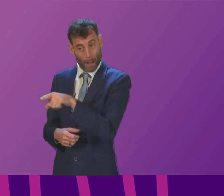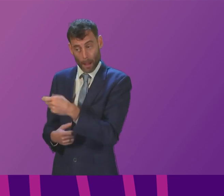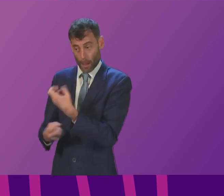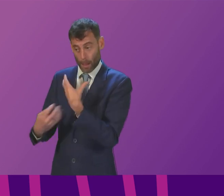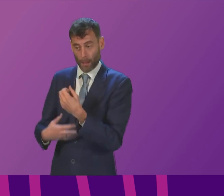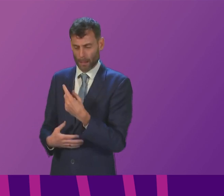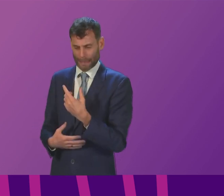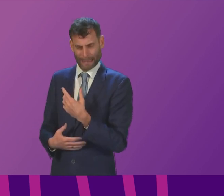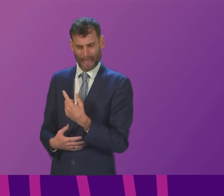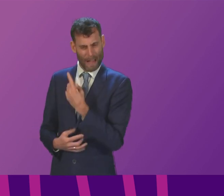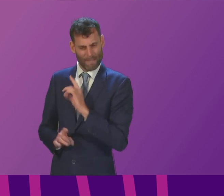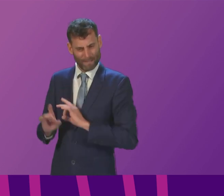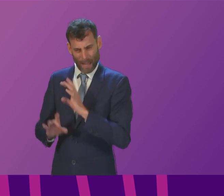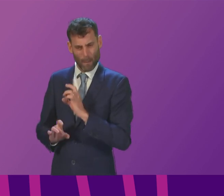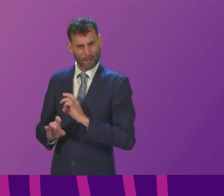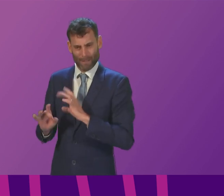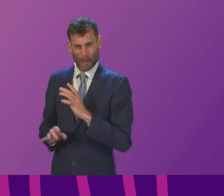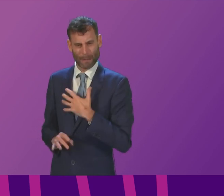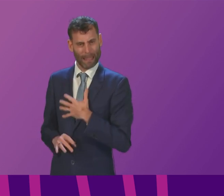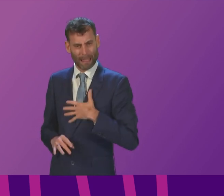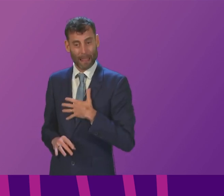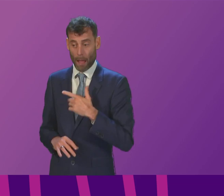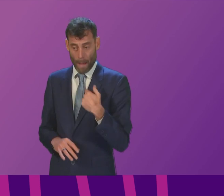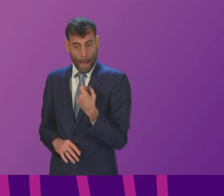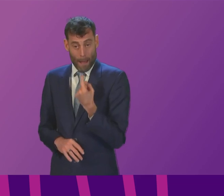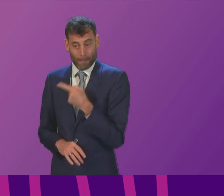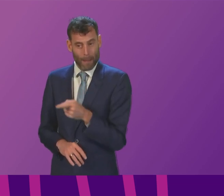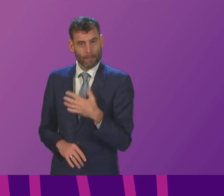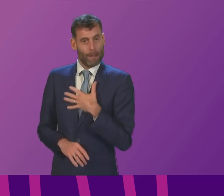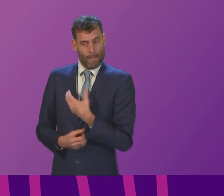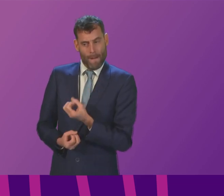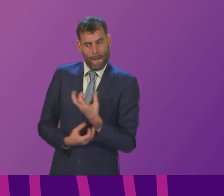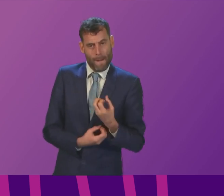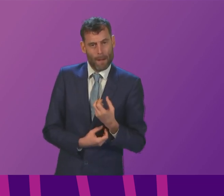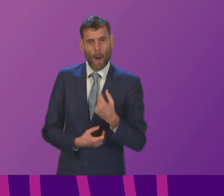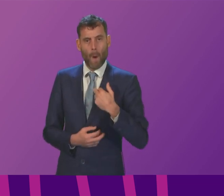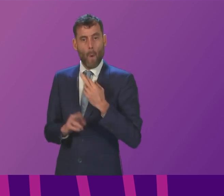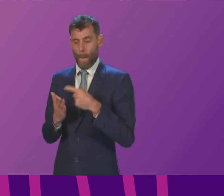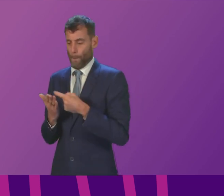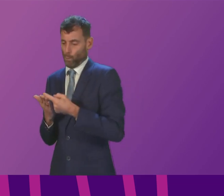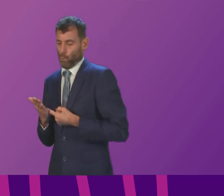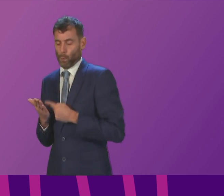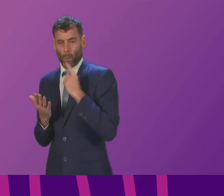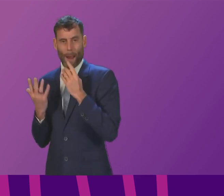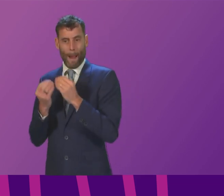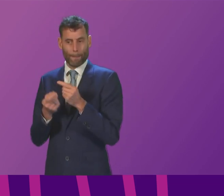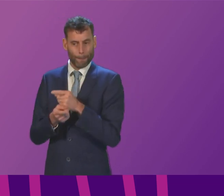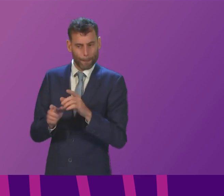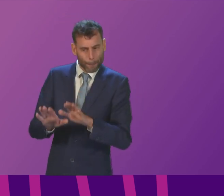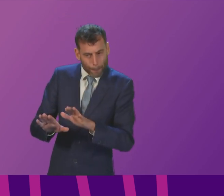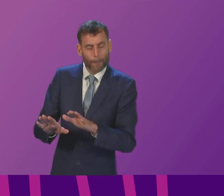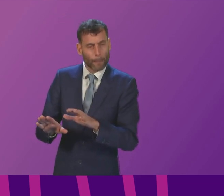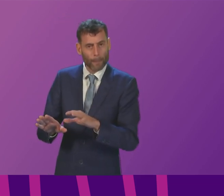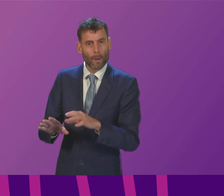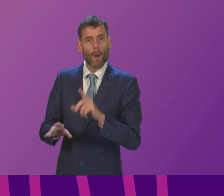caused directly so these changes I hope will help alleviate the situation in terms of how we will assess the impact